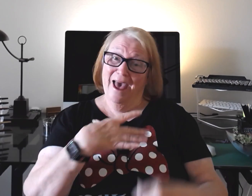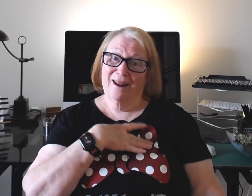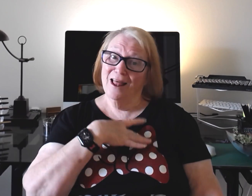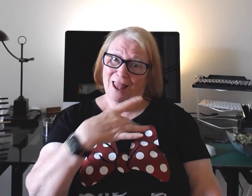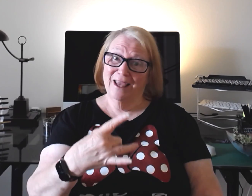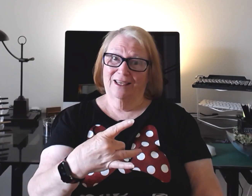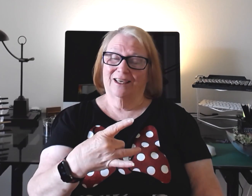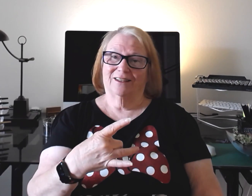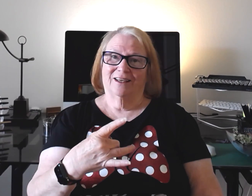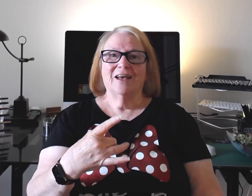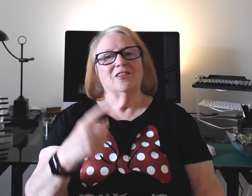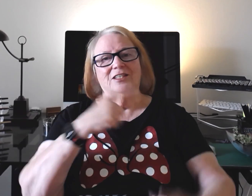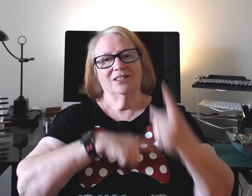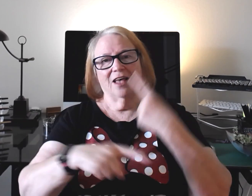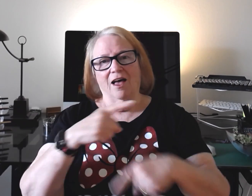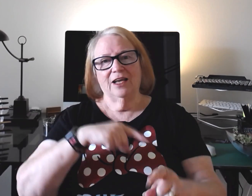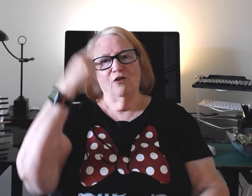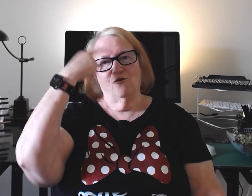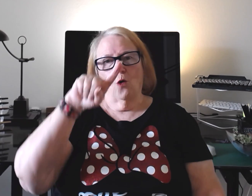I like it. The sign for